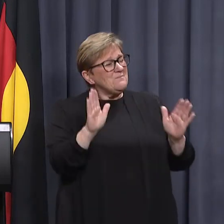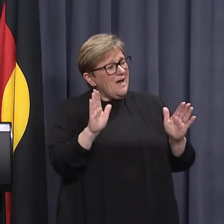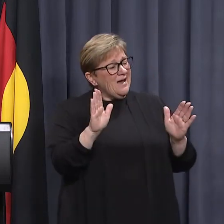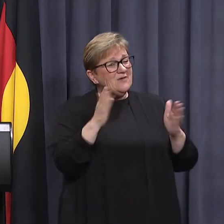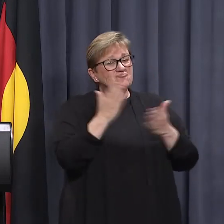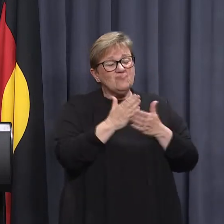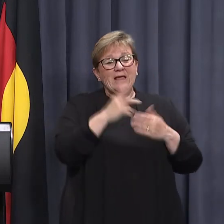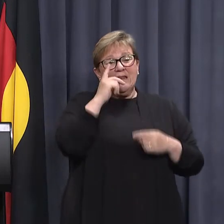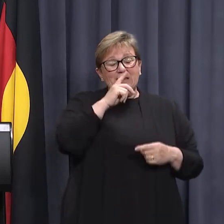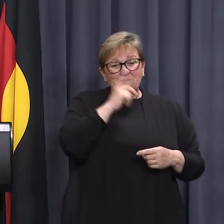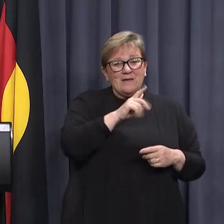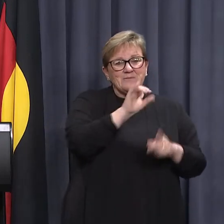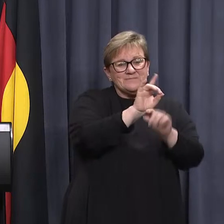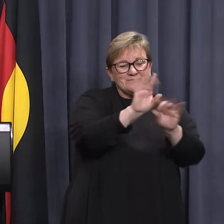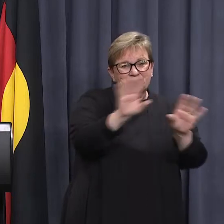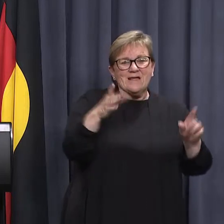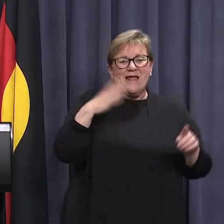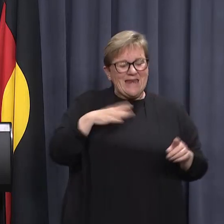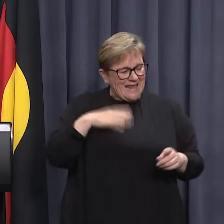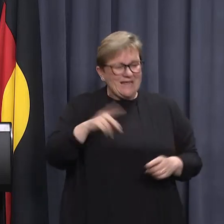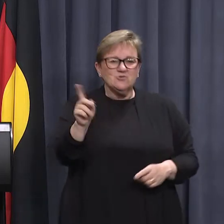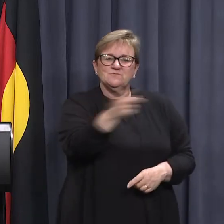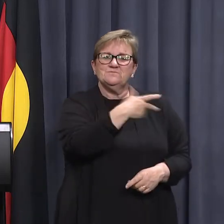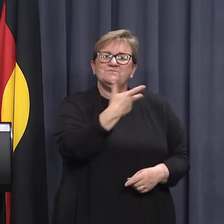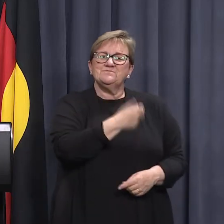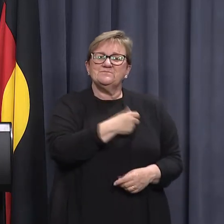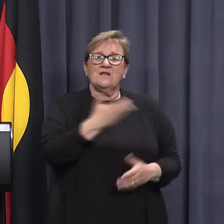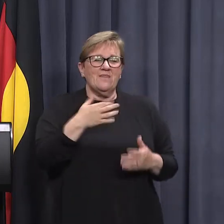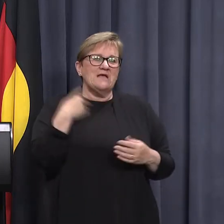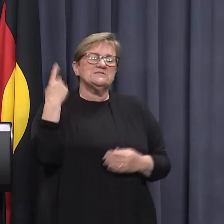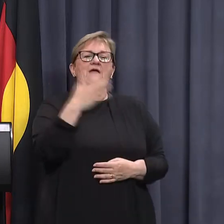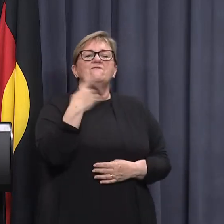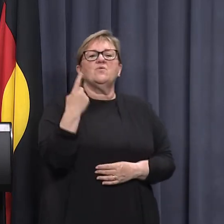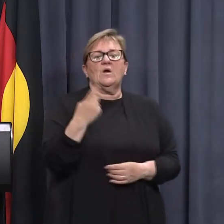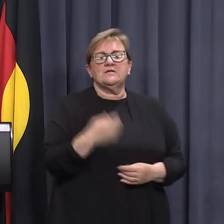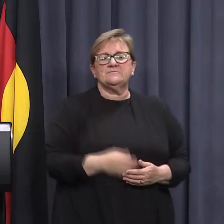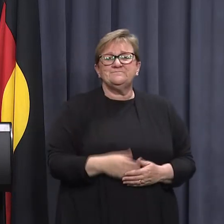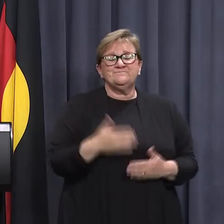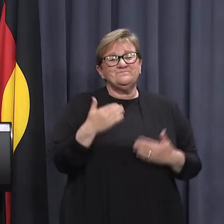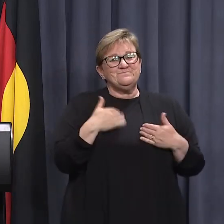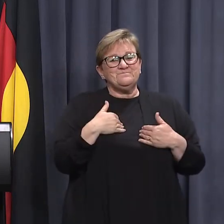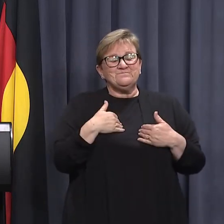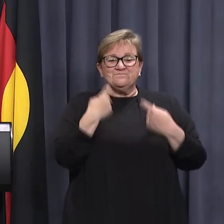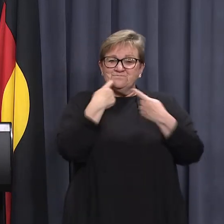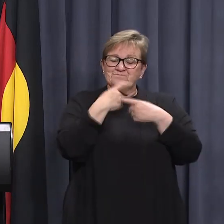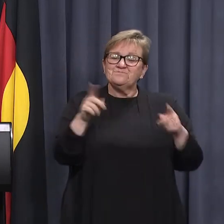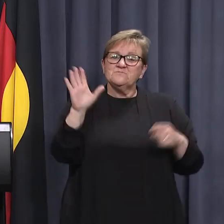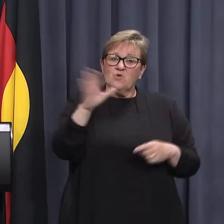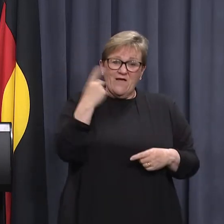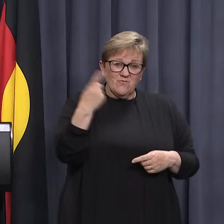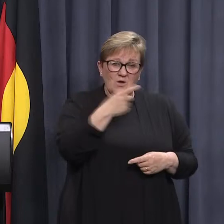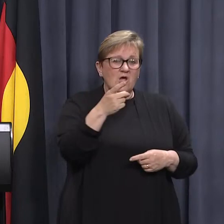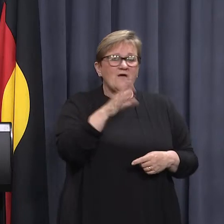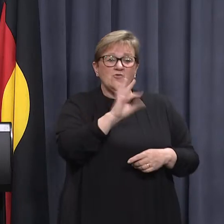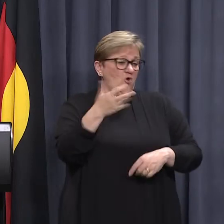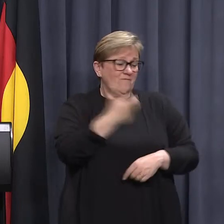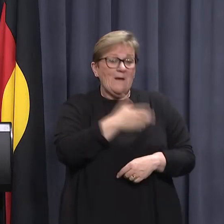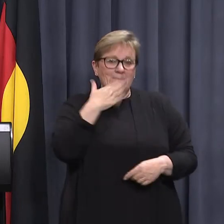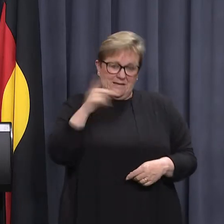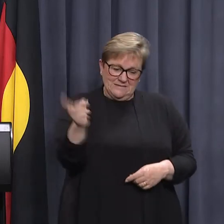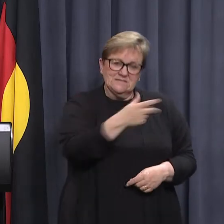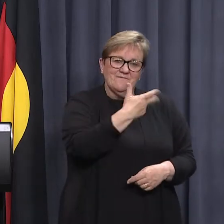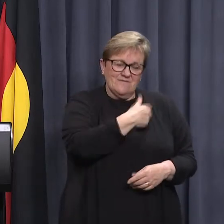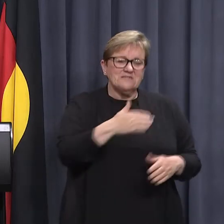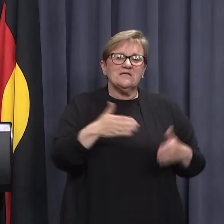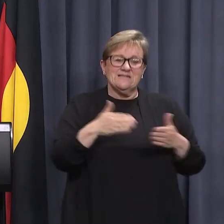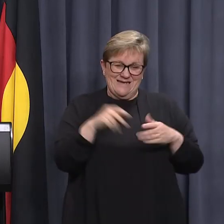the day, people need to go and get it done. And that applies to everyone. So I just say to everyone out there, if you're not vaccinated, go and get